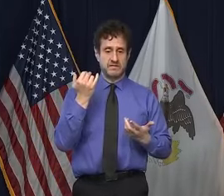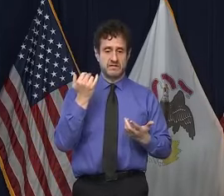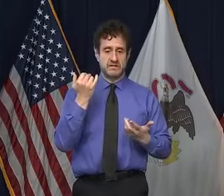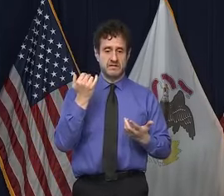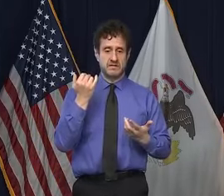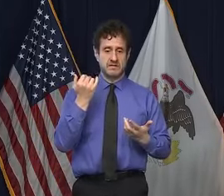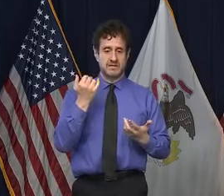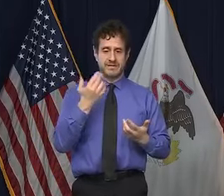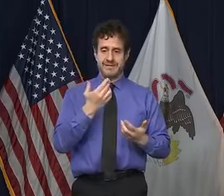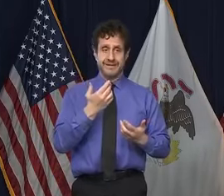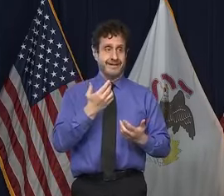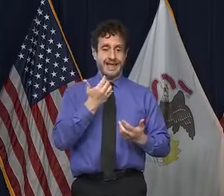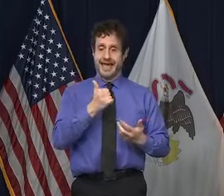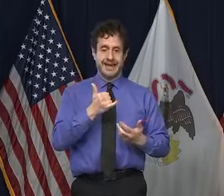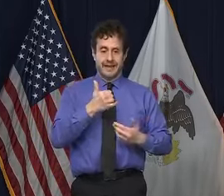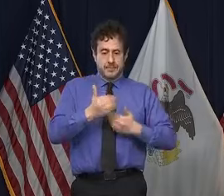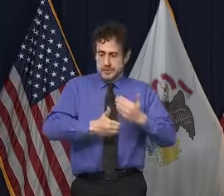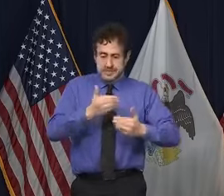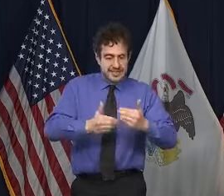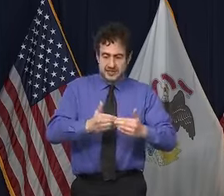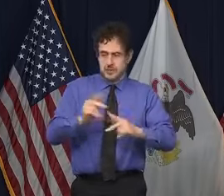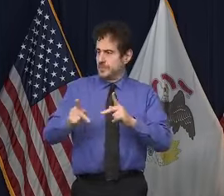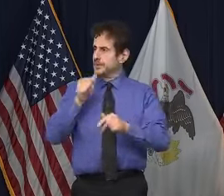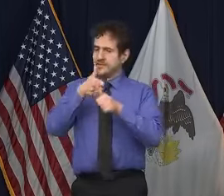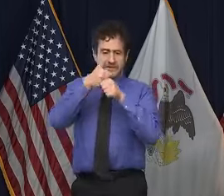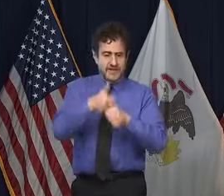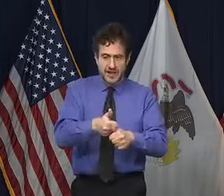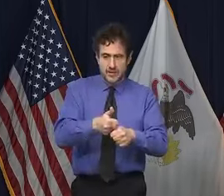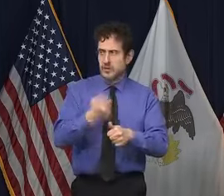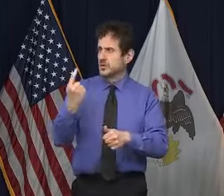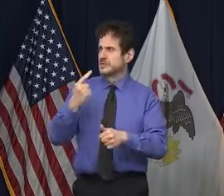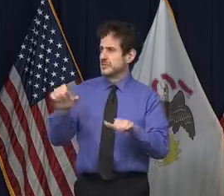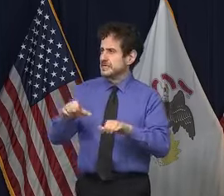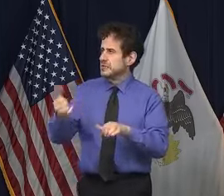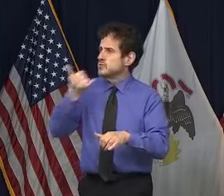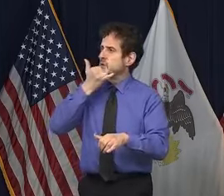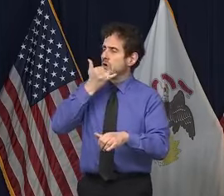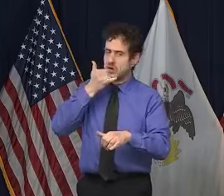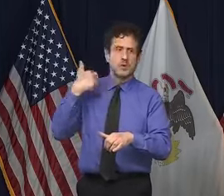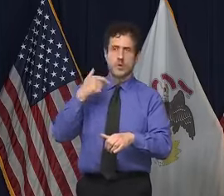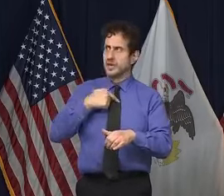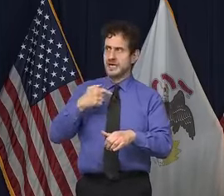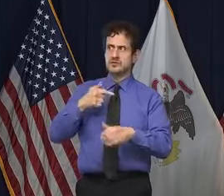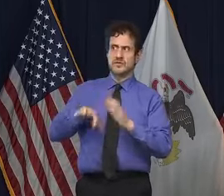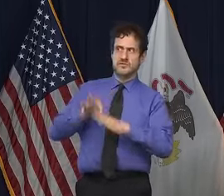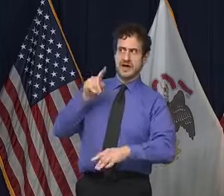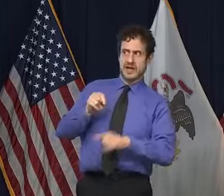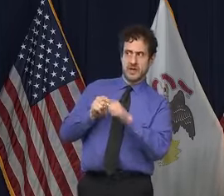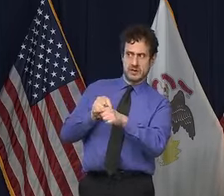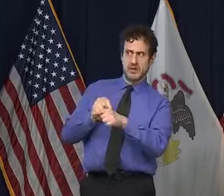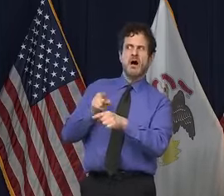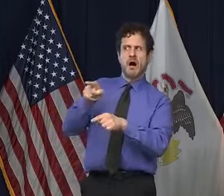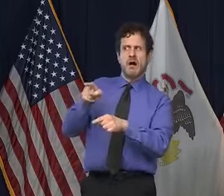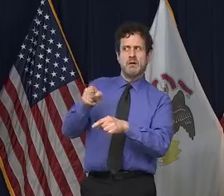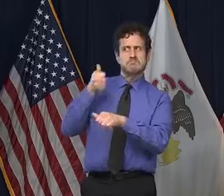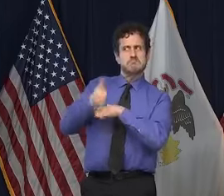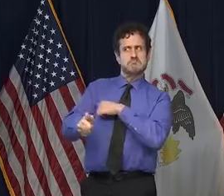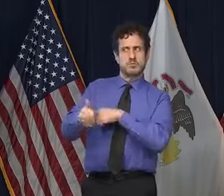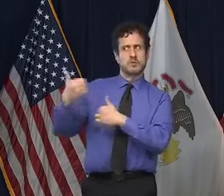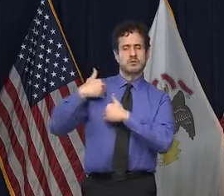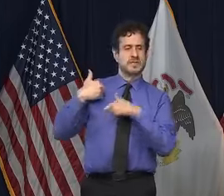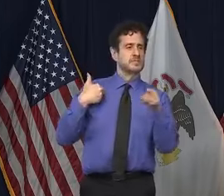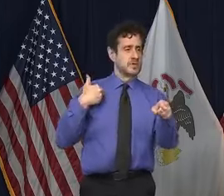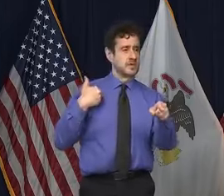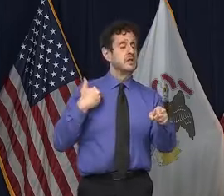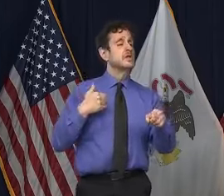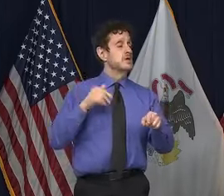procedure or wrongdoing, then that should be brought to the forefront, and people should be held accountable. Should people be